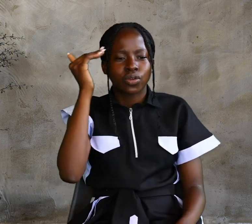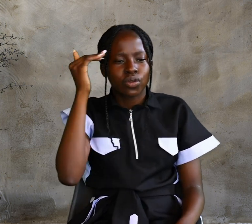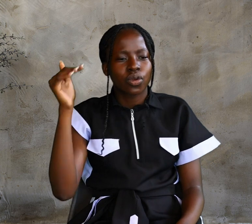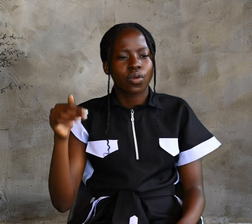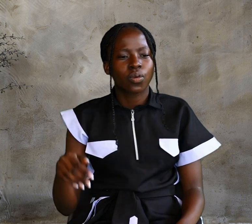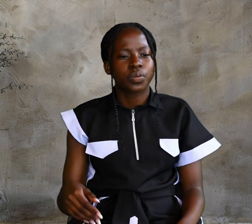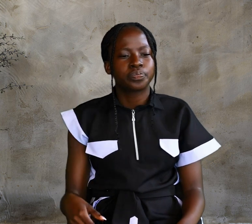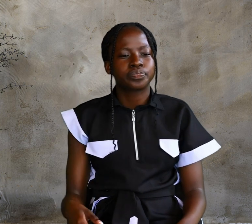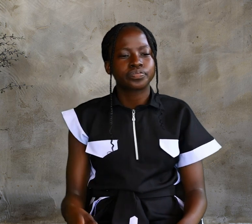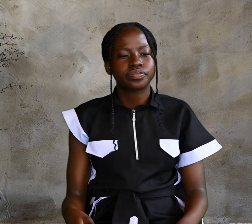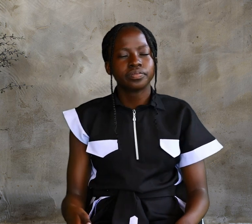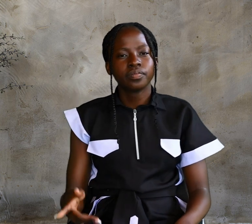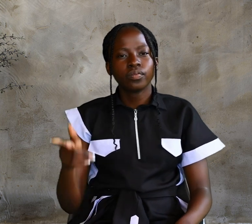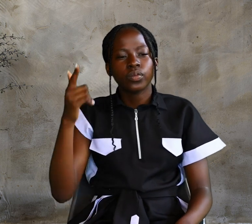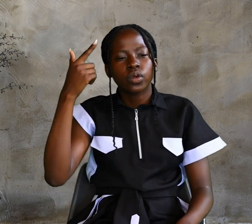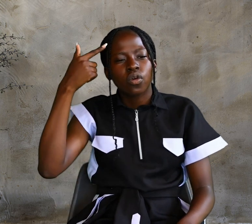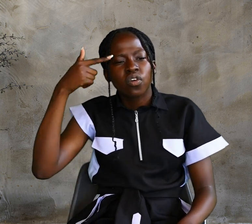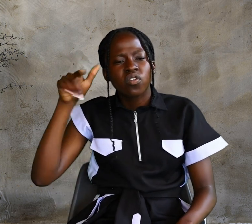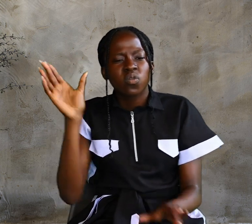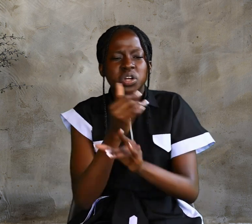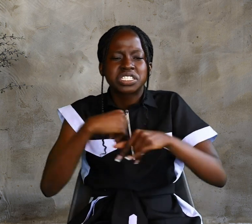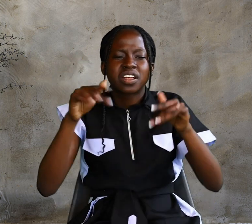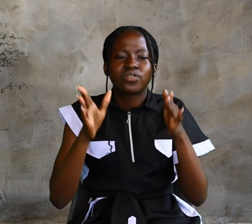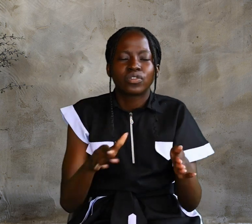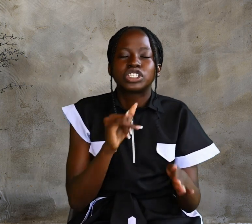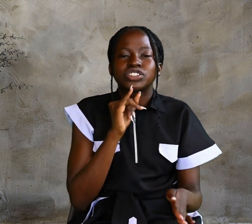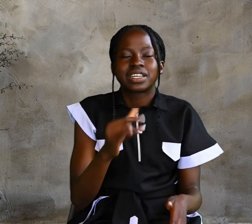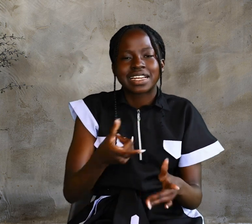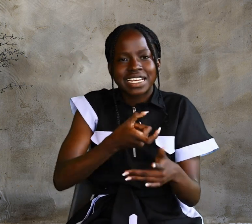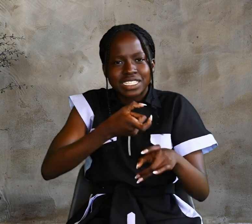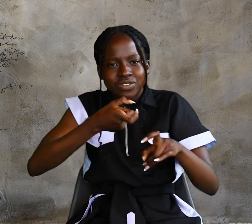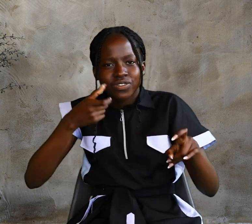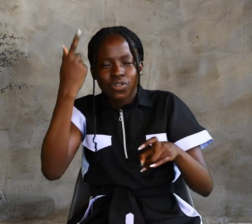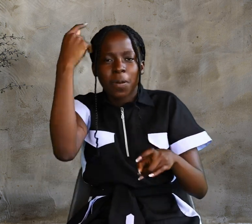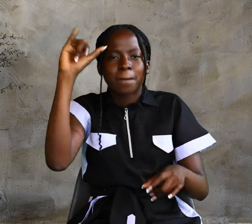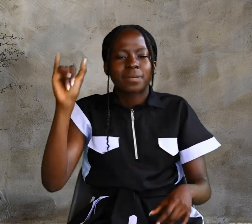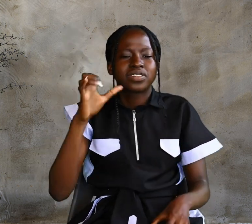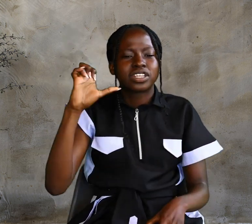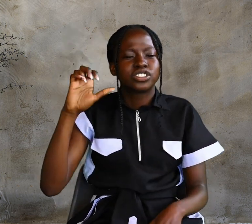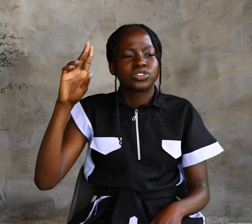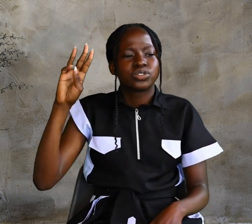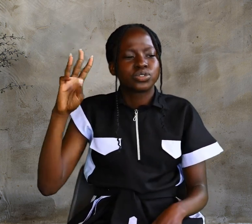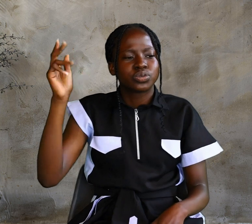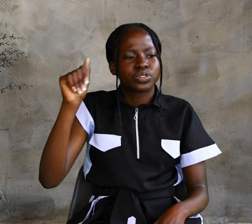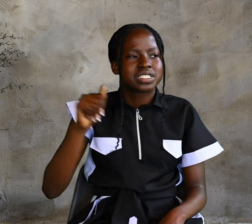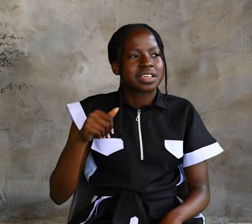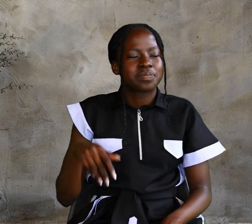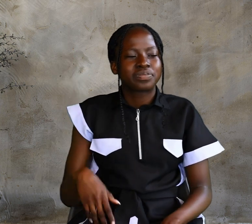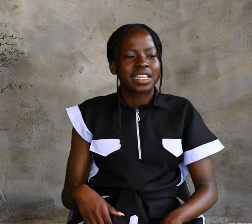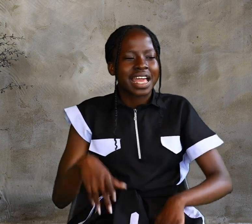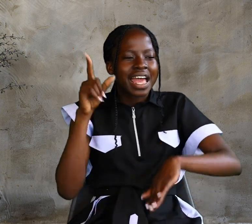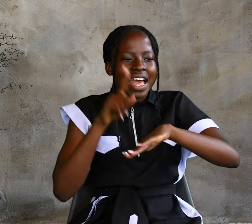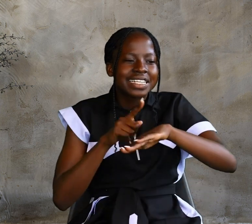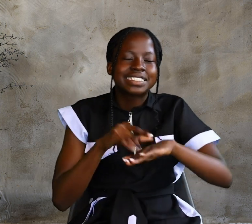what we do know. For salvation is from the Jews. Yet,